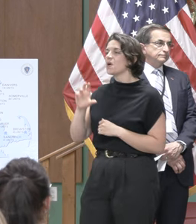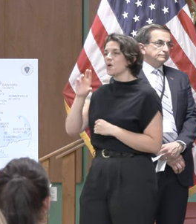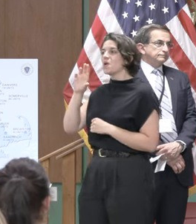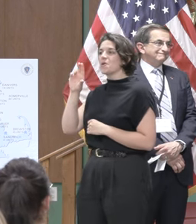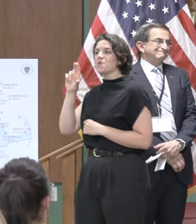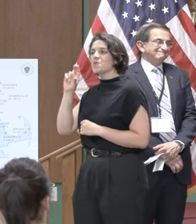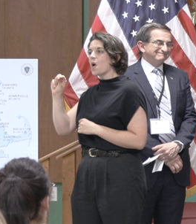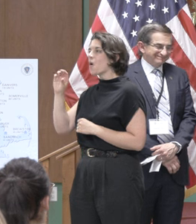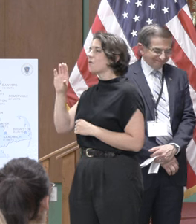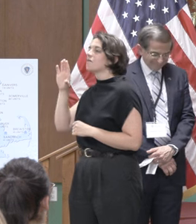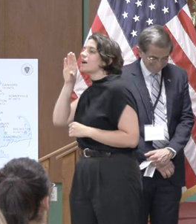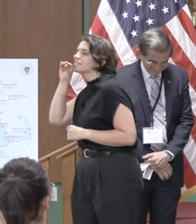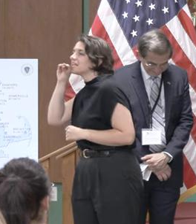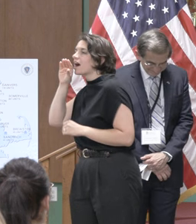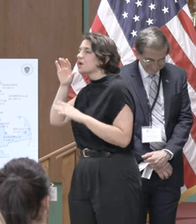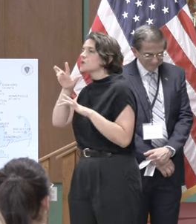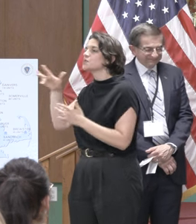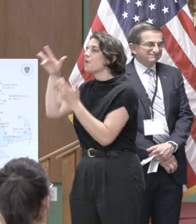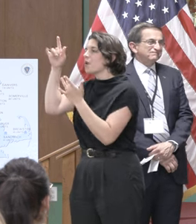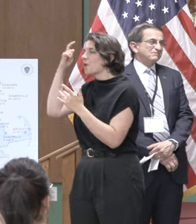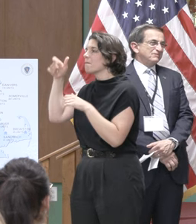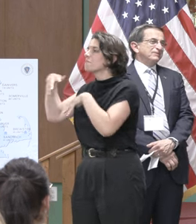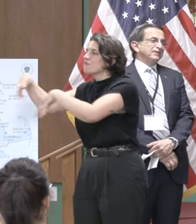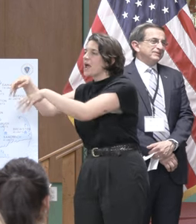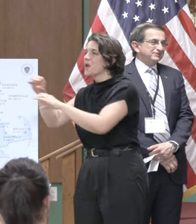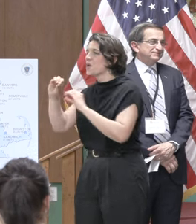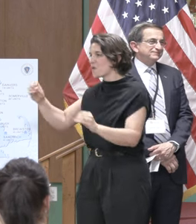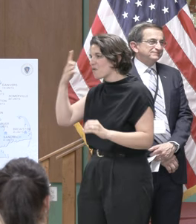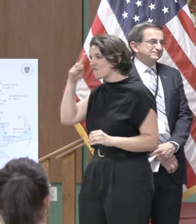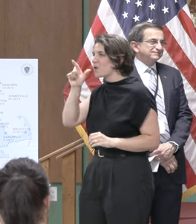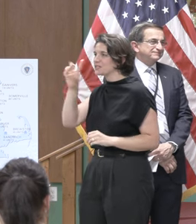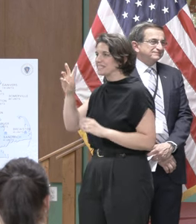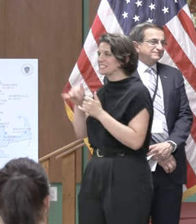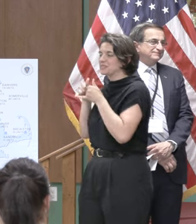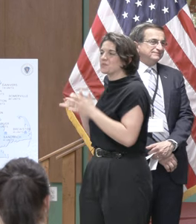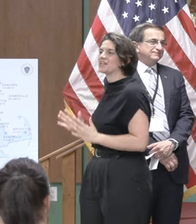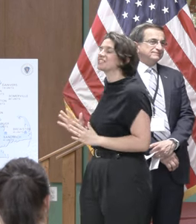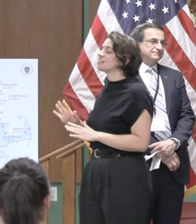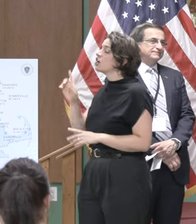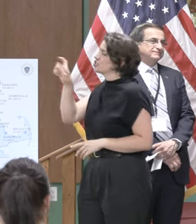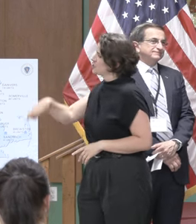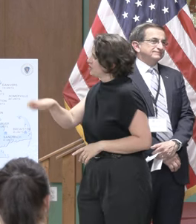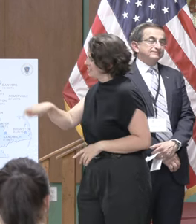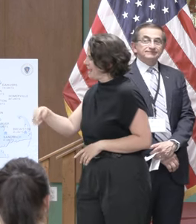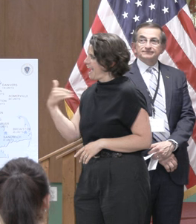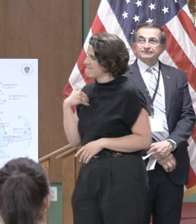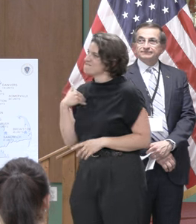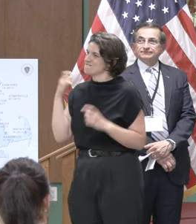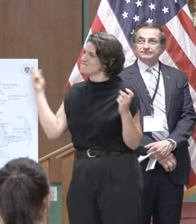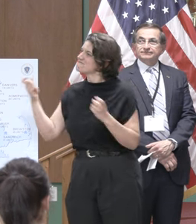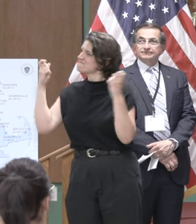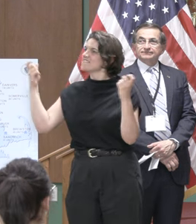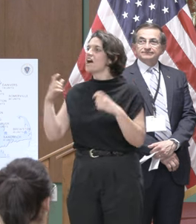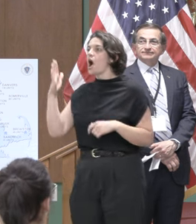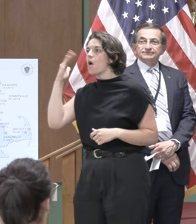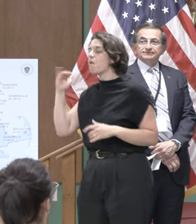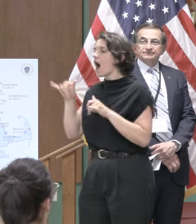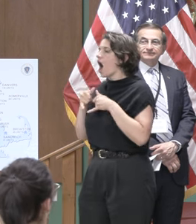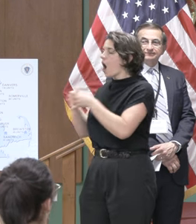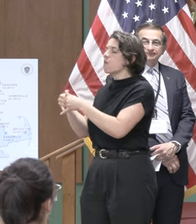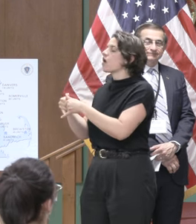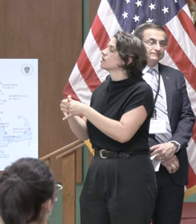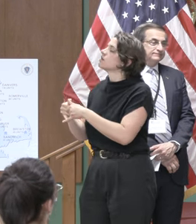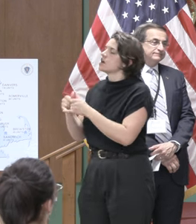for the 26 winners but there really should be because these awards are a big win for affordable housing in